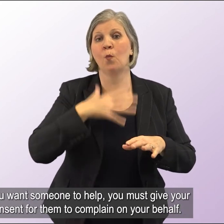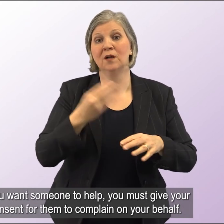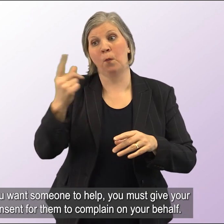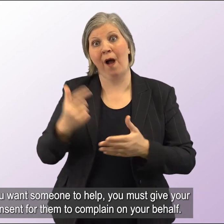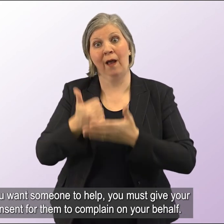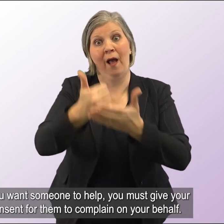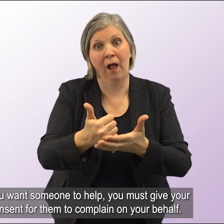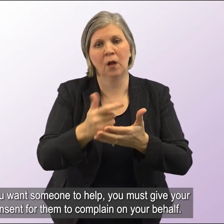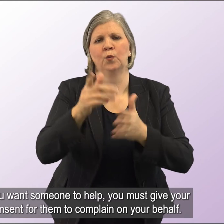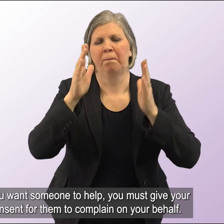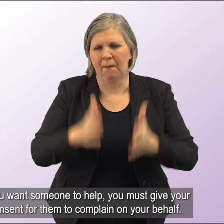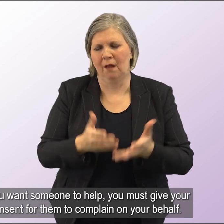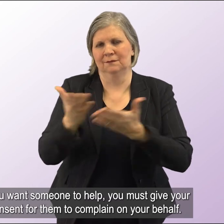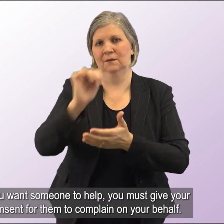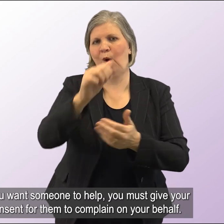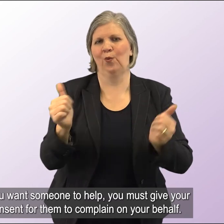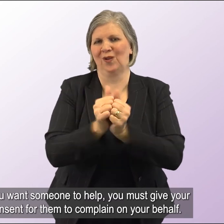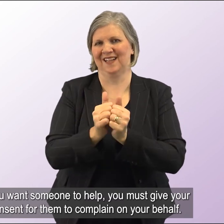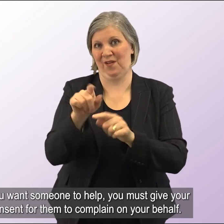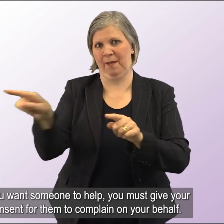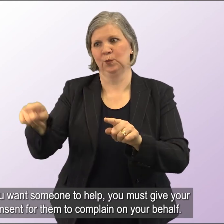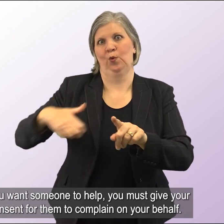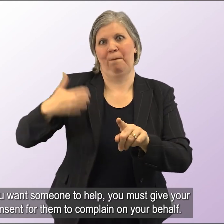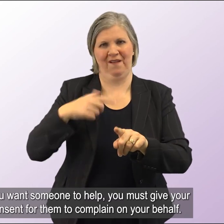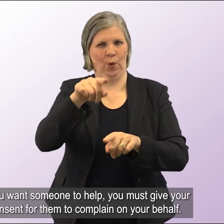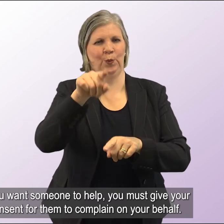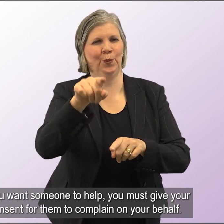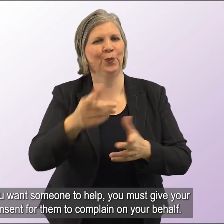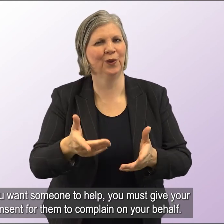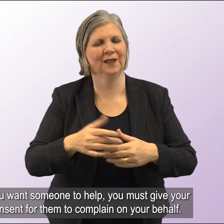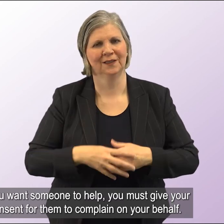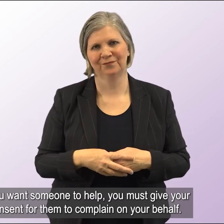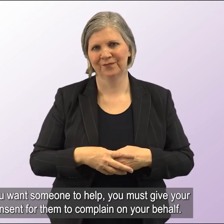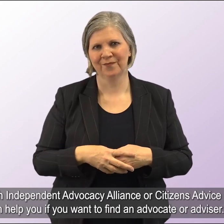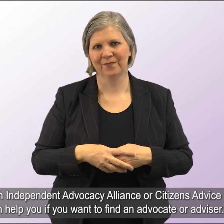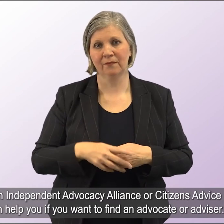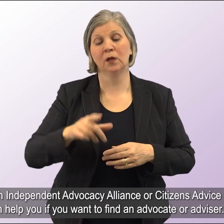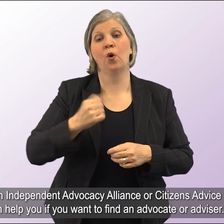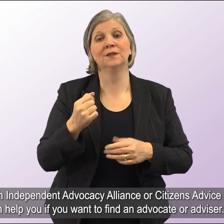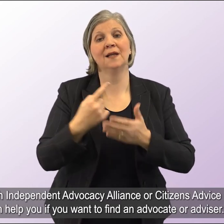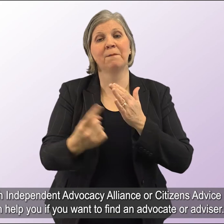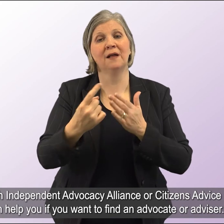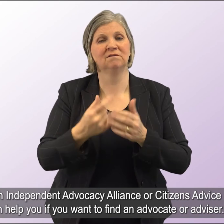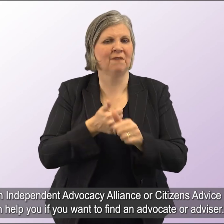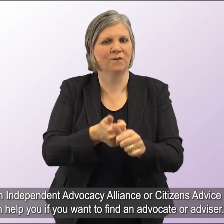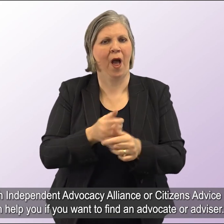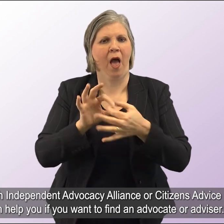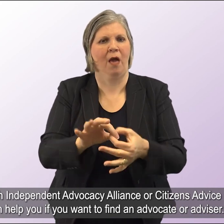If you want someone to help, you must give your consent for them to complain on your behalf. The Scottish Independent Advocacy Alliance